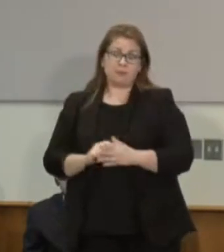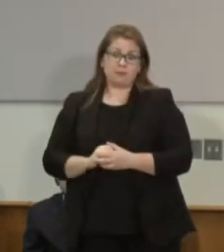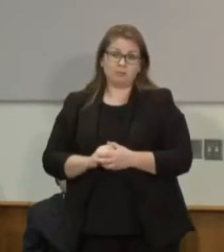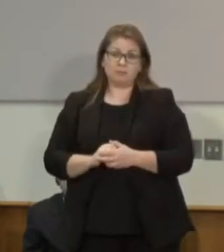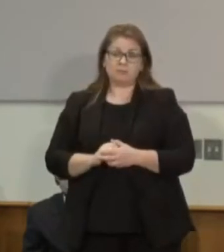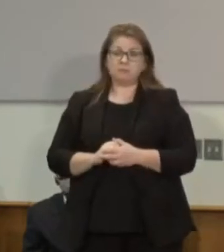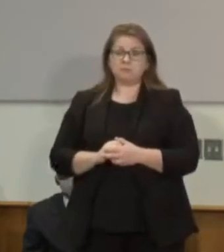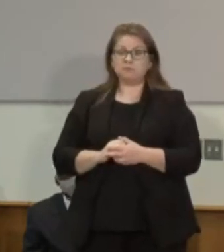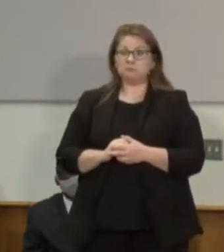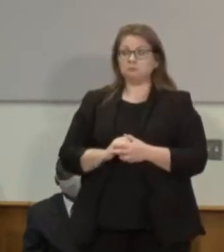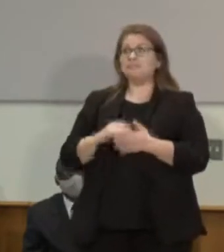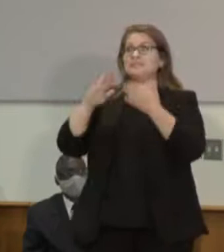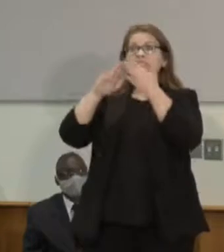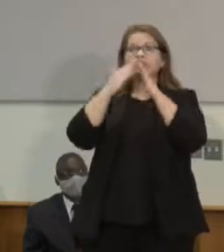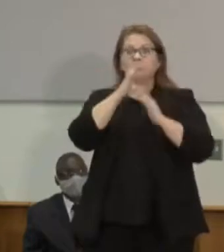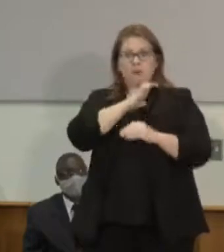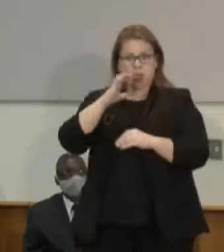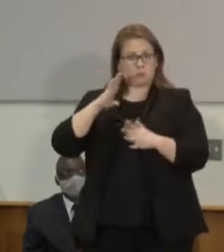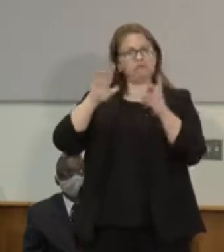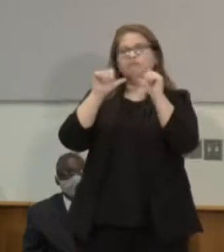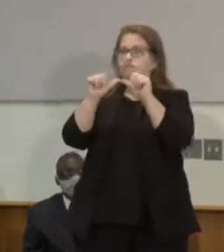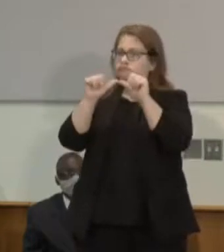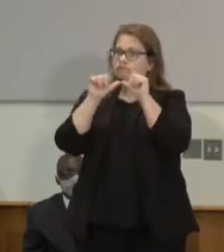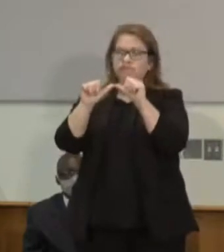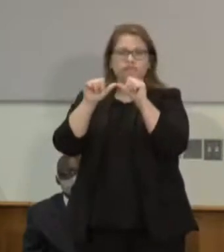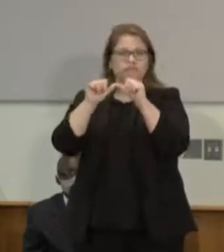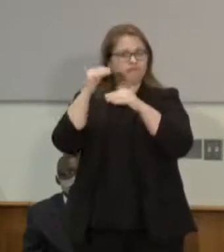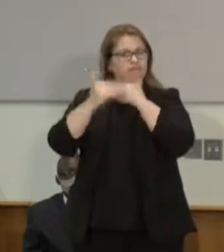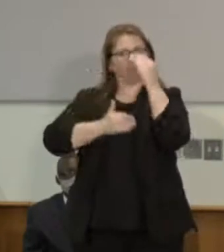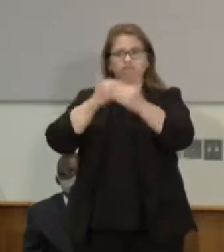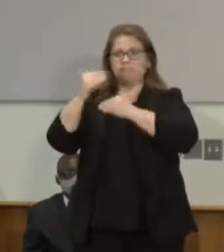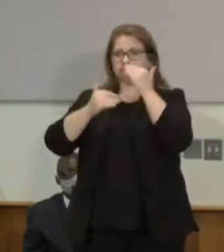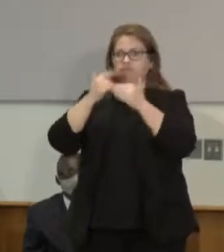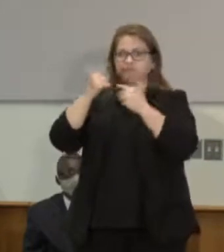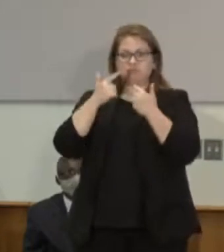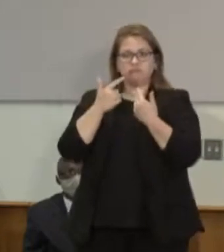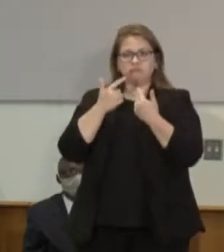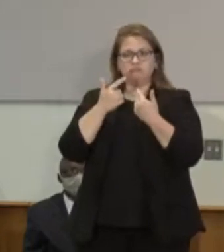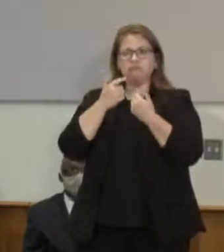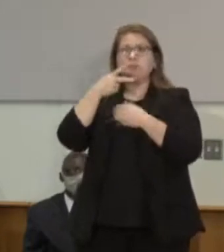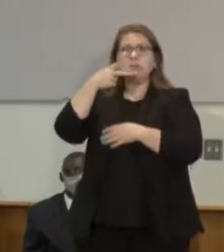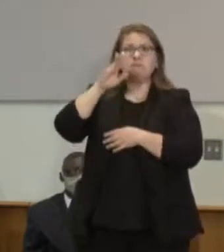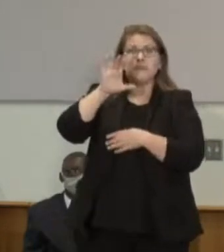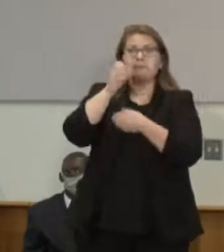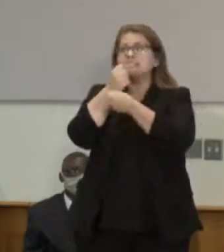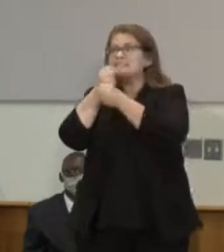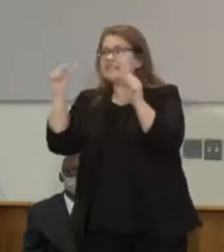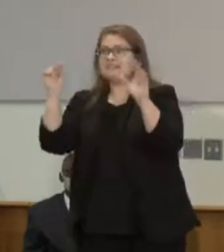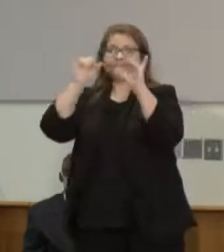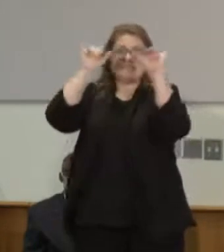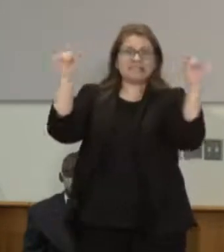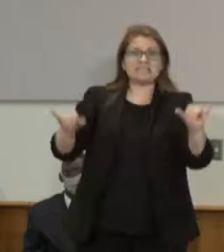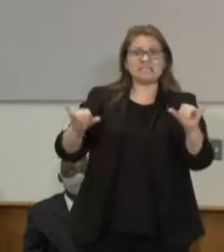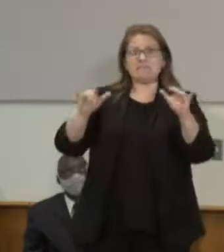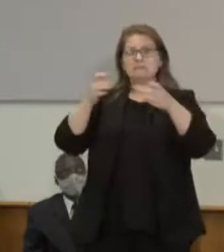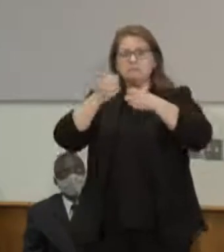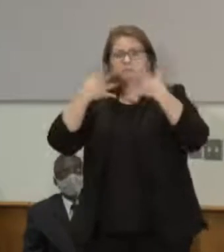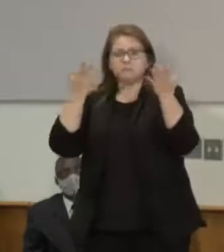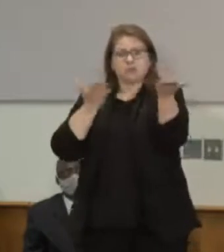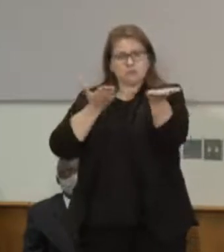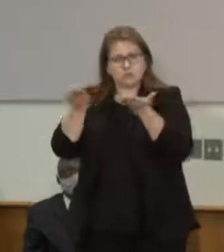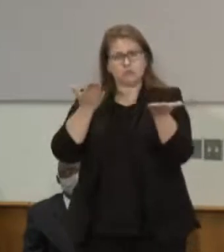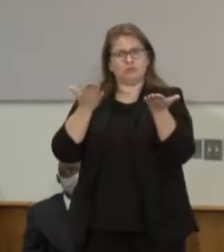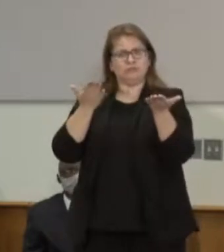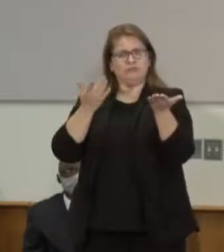started the momentum many have been longing for in order to build a system of public safety that actually serves its residents, protects and